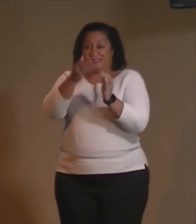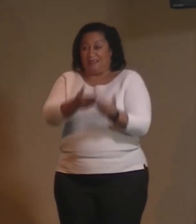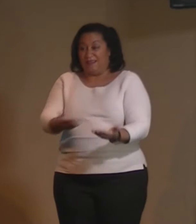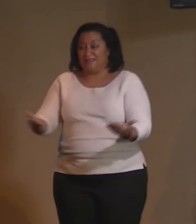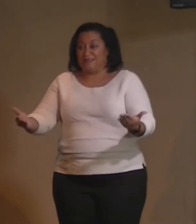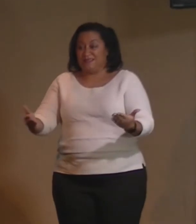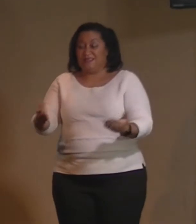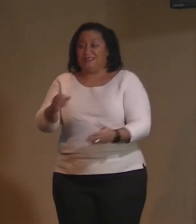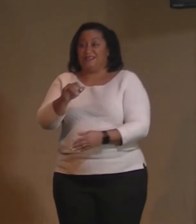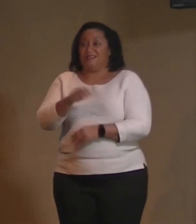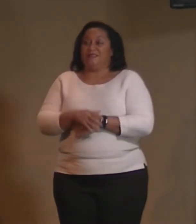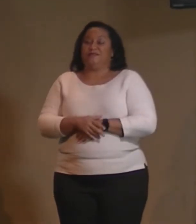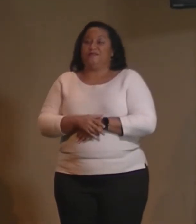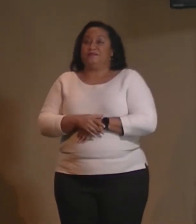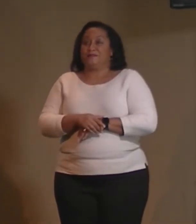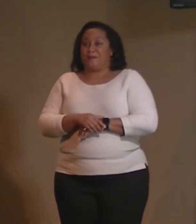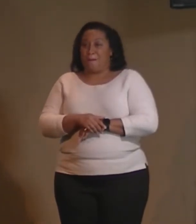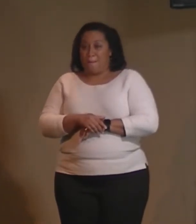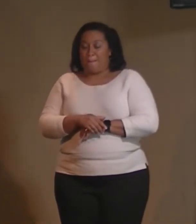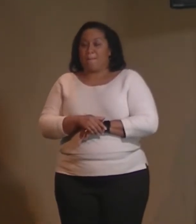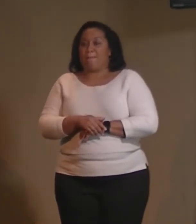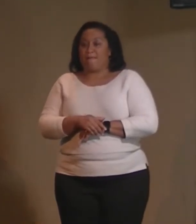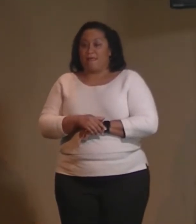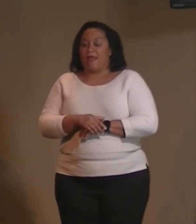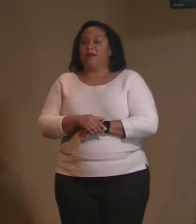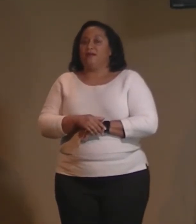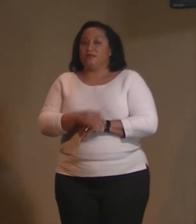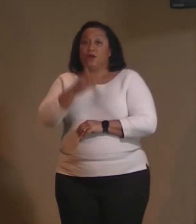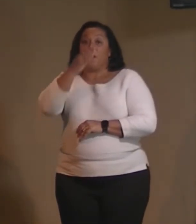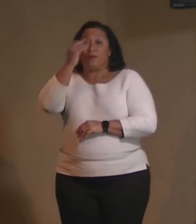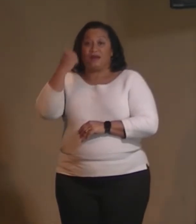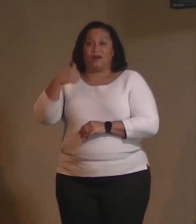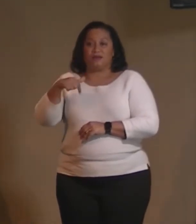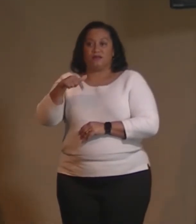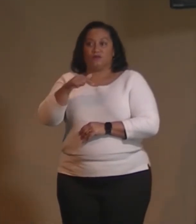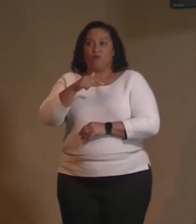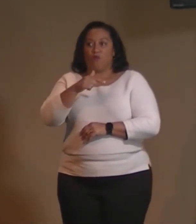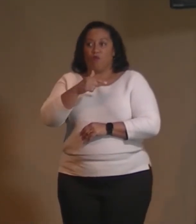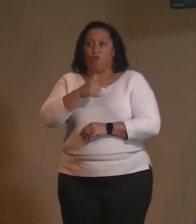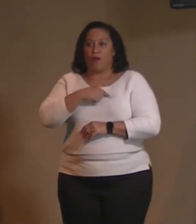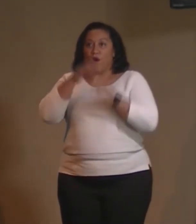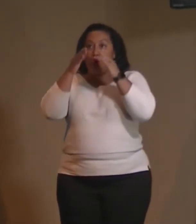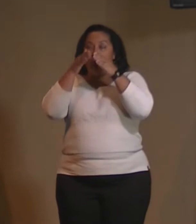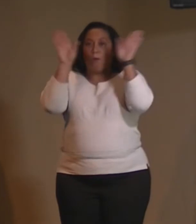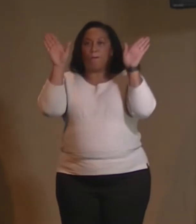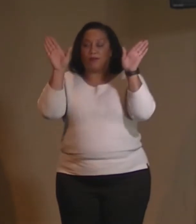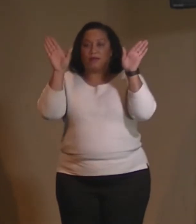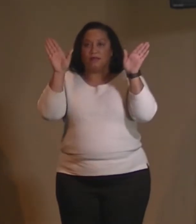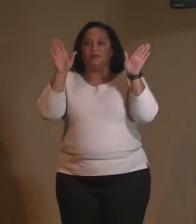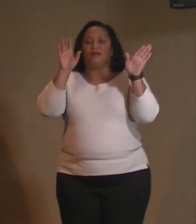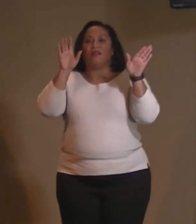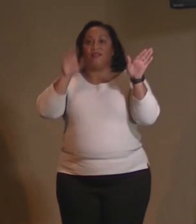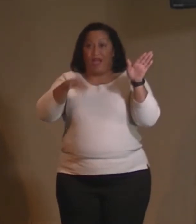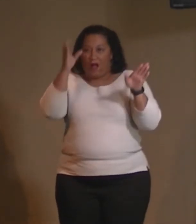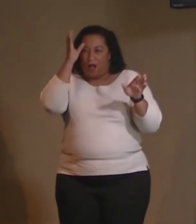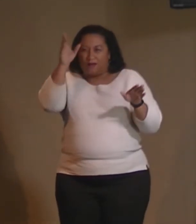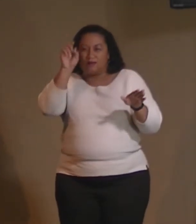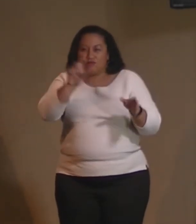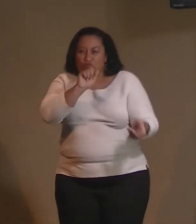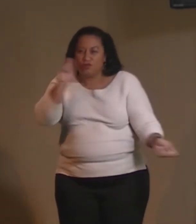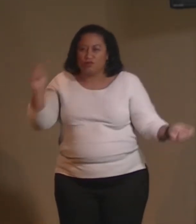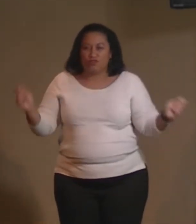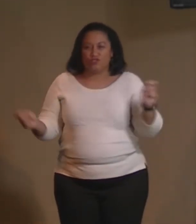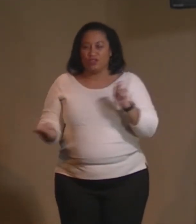That, because we are open at the top, should change and evolve as we do. So as science changes,